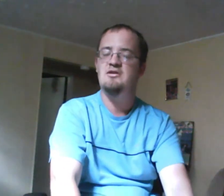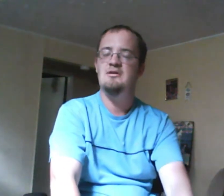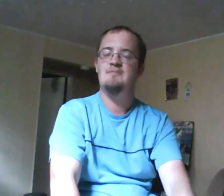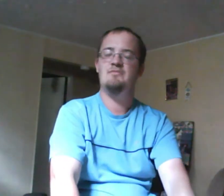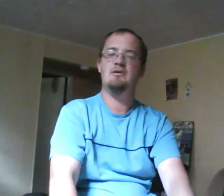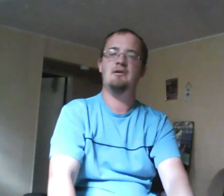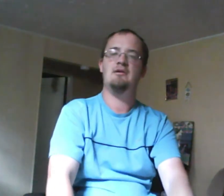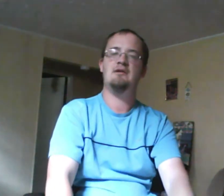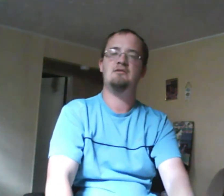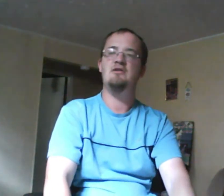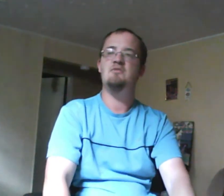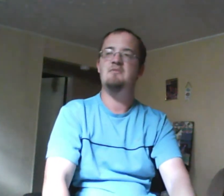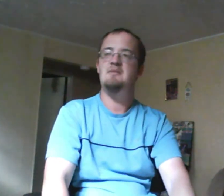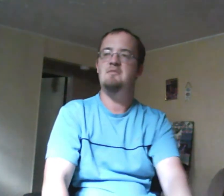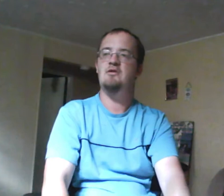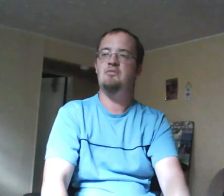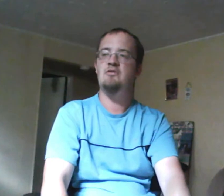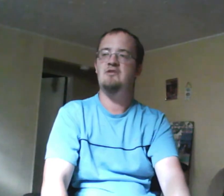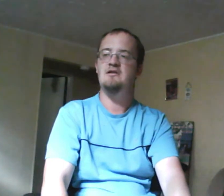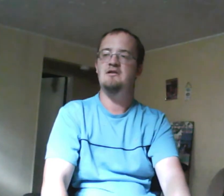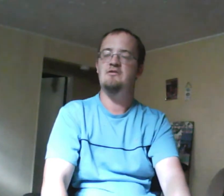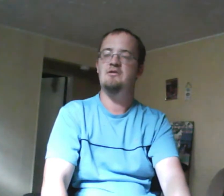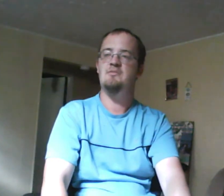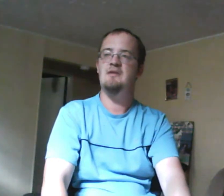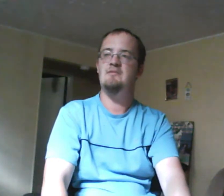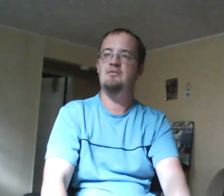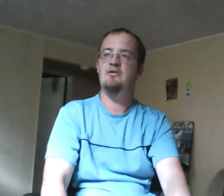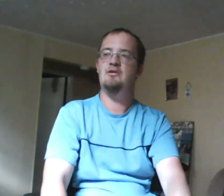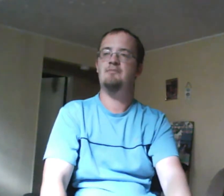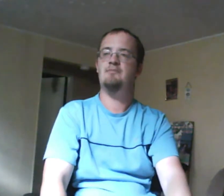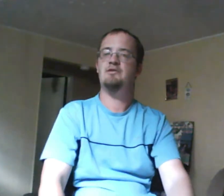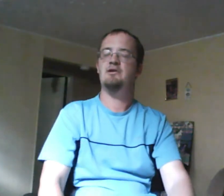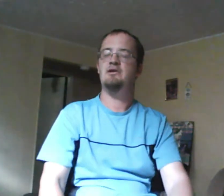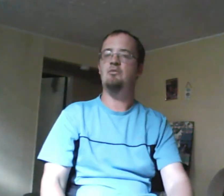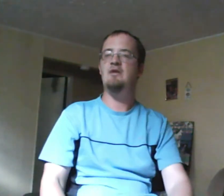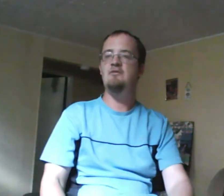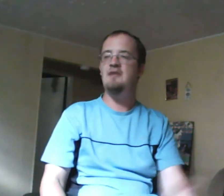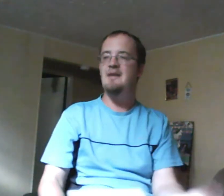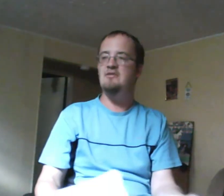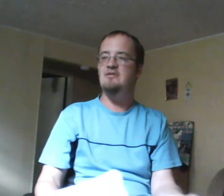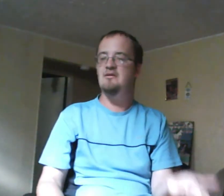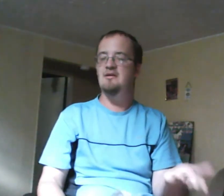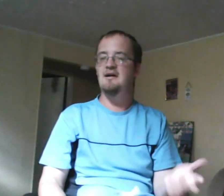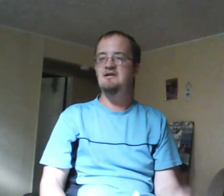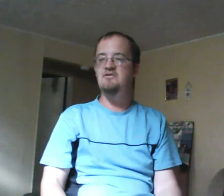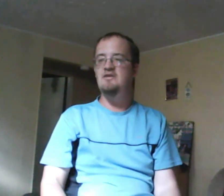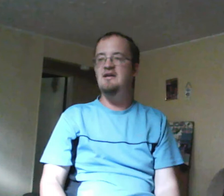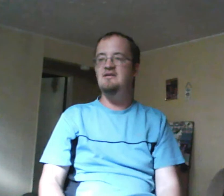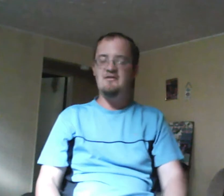diagnosed with maybe borderline personality disorder, being bipolar? You know, what happened to her? I just feel like they left